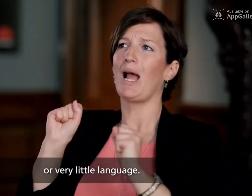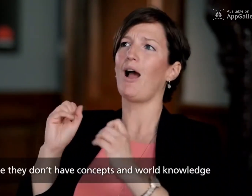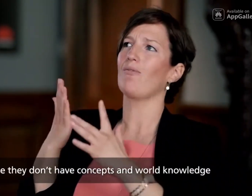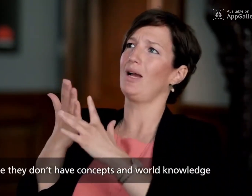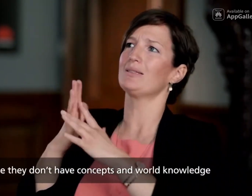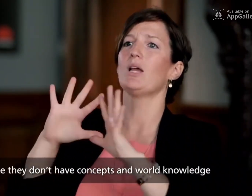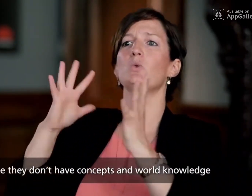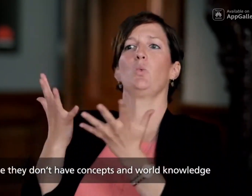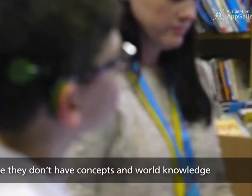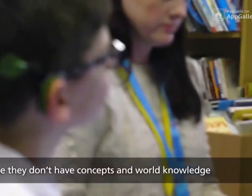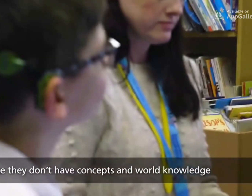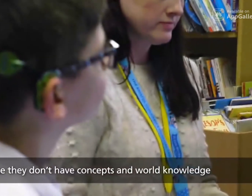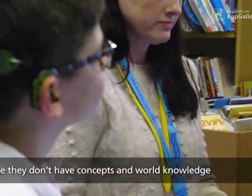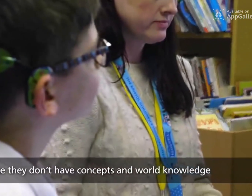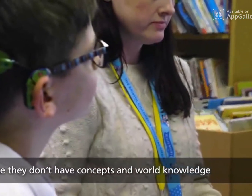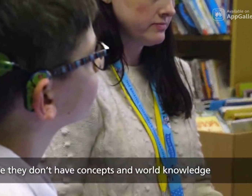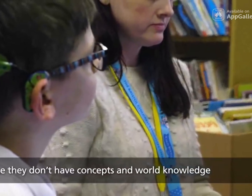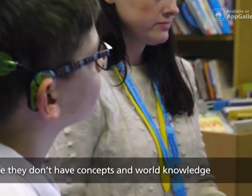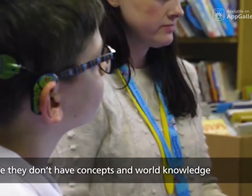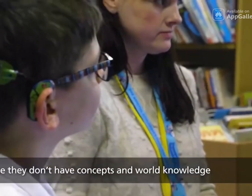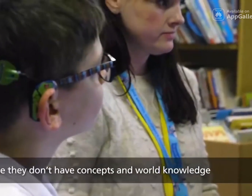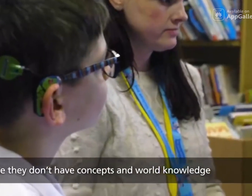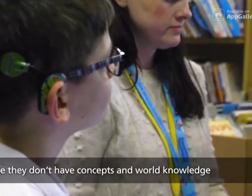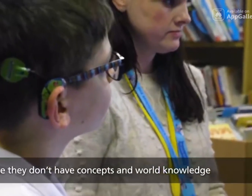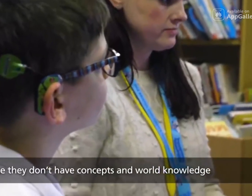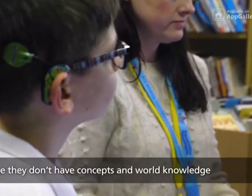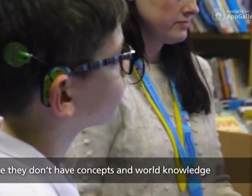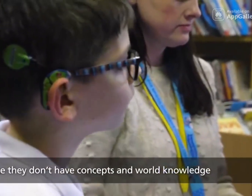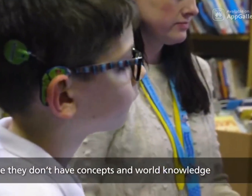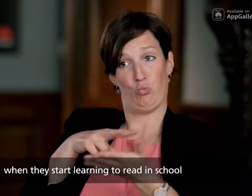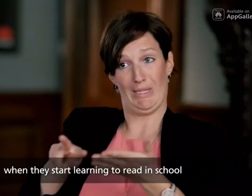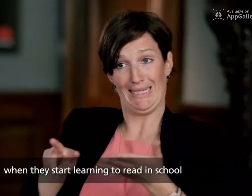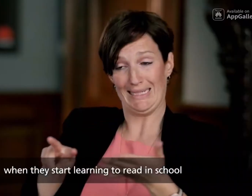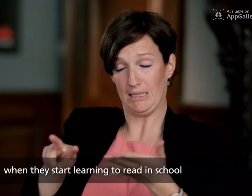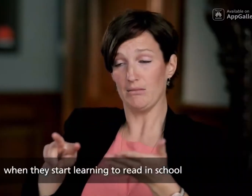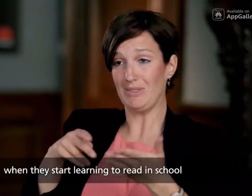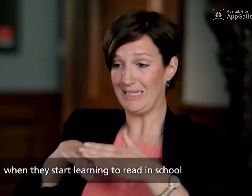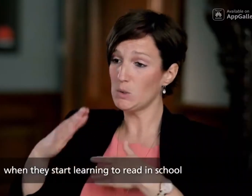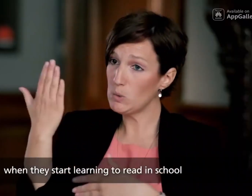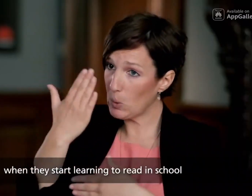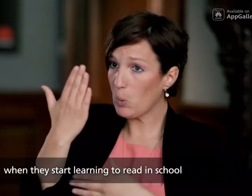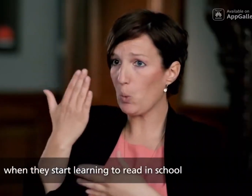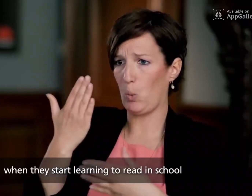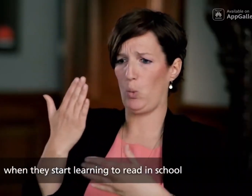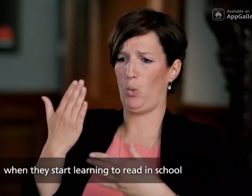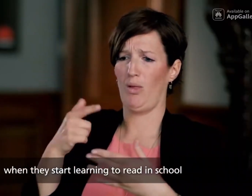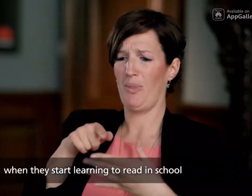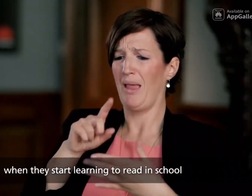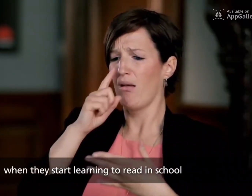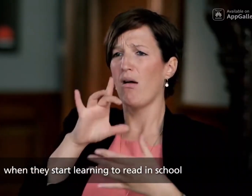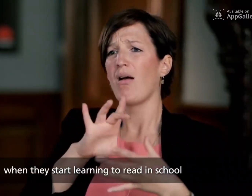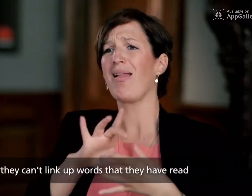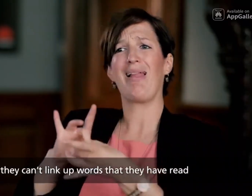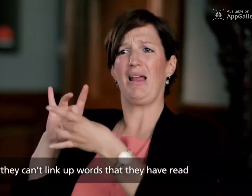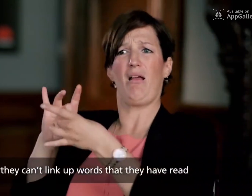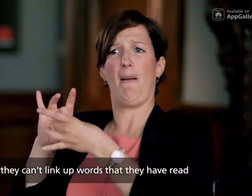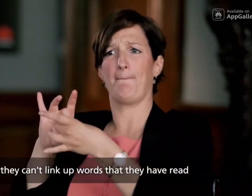Because they don't have concepts and world knowledge, when they start learning to read in school, they can't